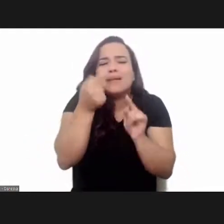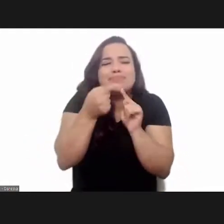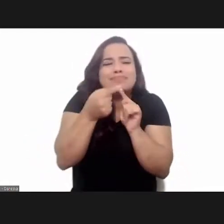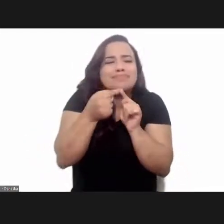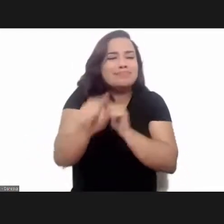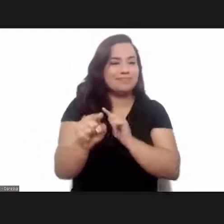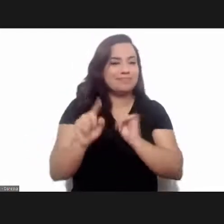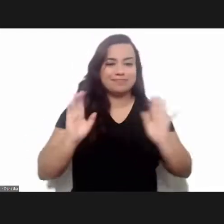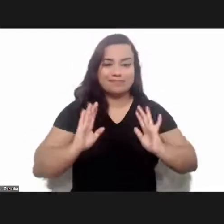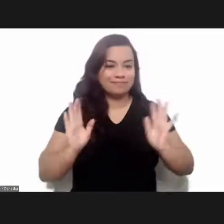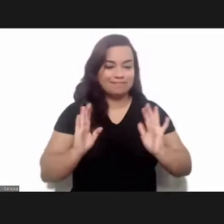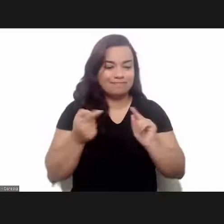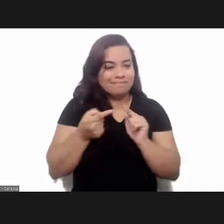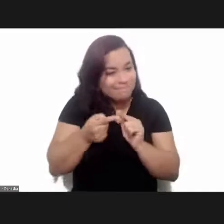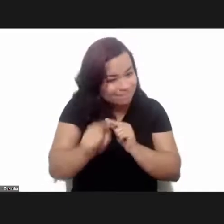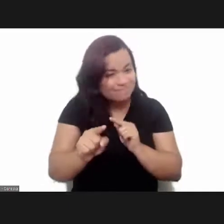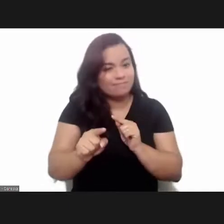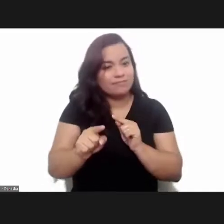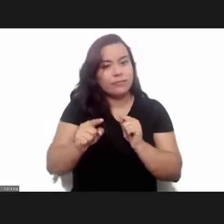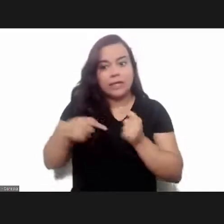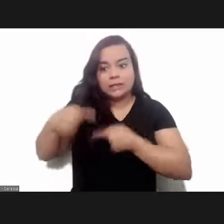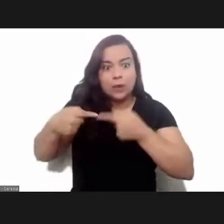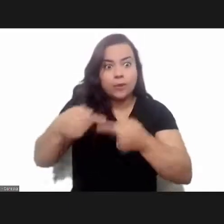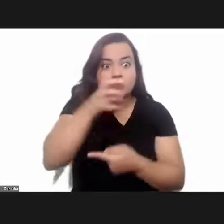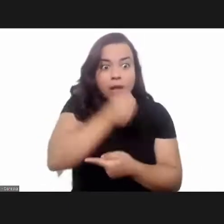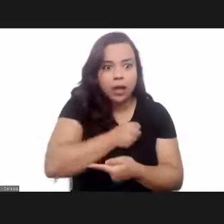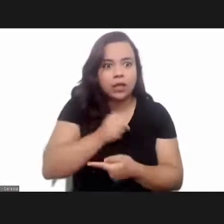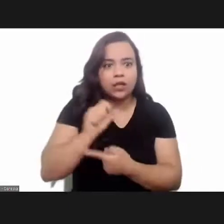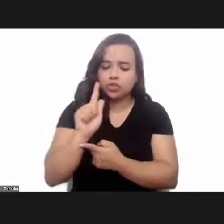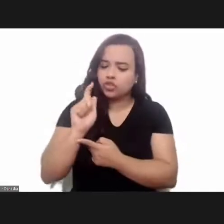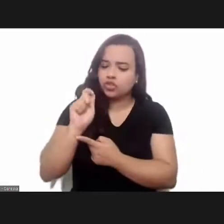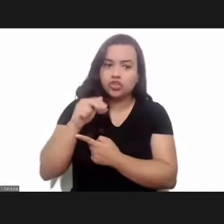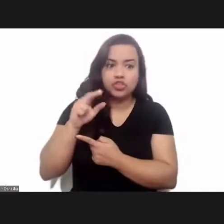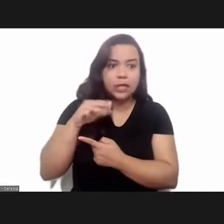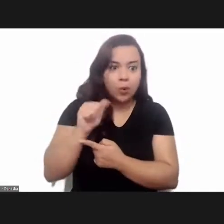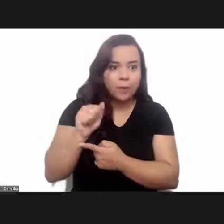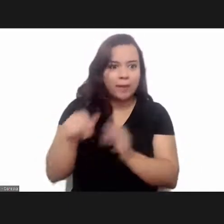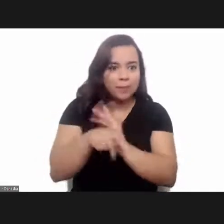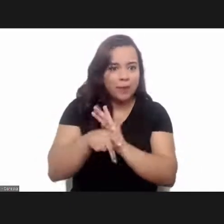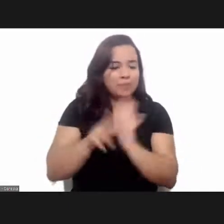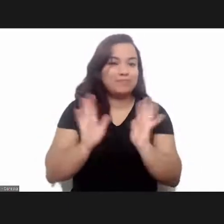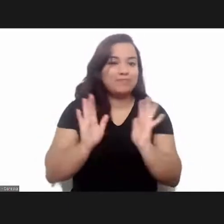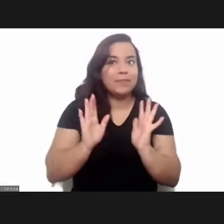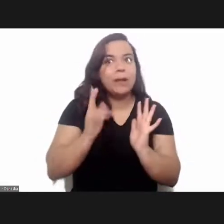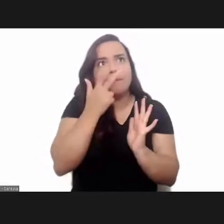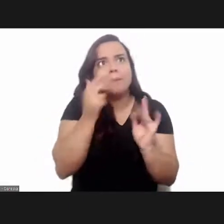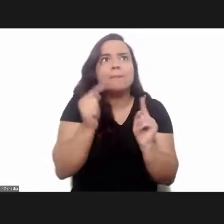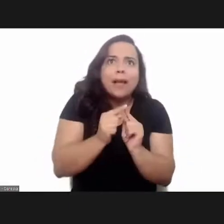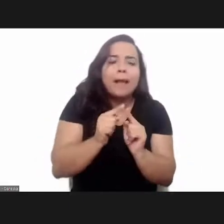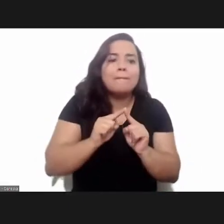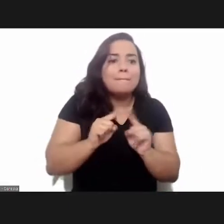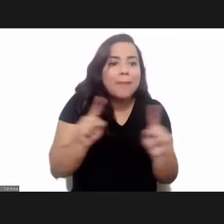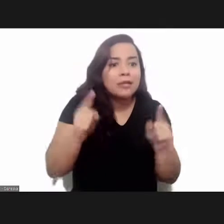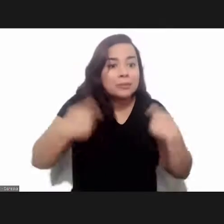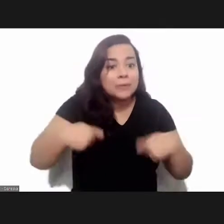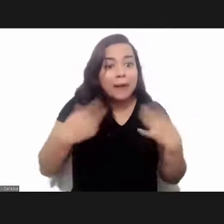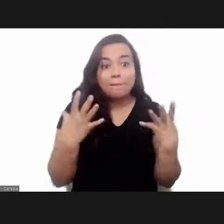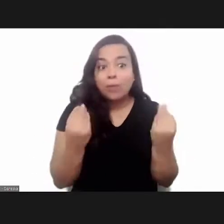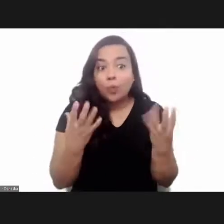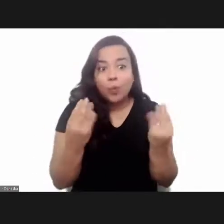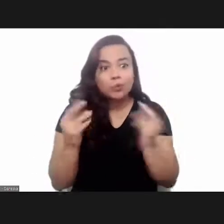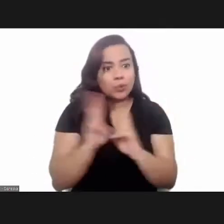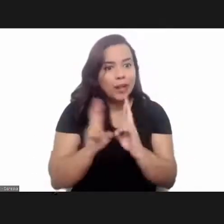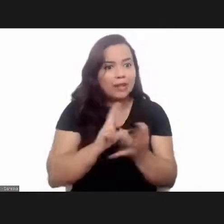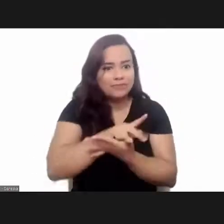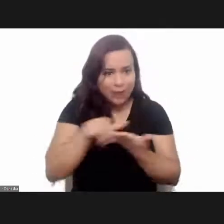particularly adequate to quickly sequence the genome it was appropriate but we needed an absurd